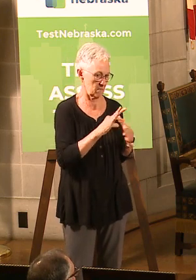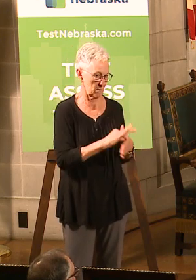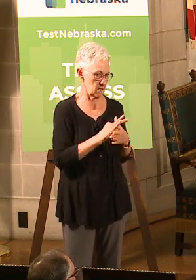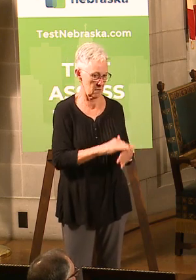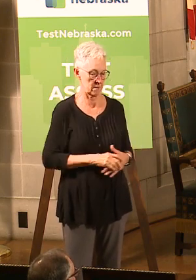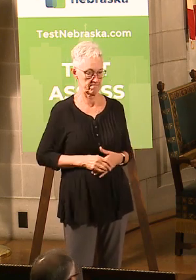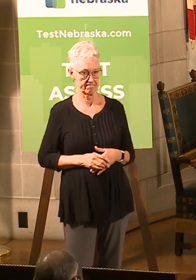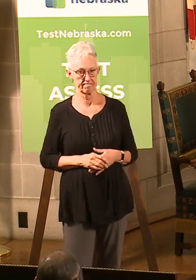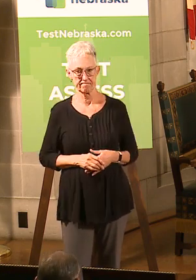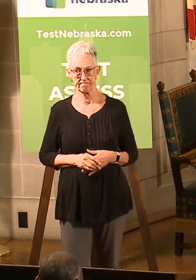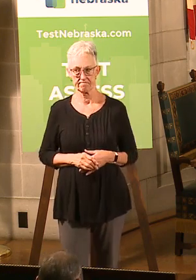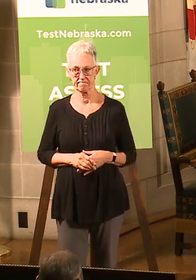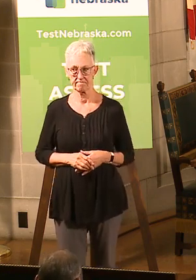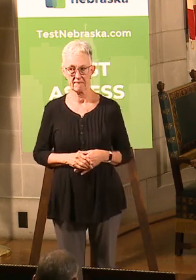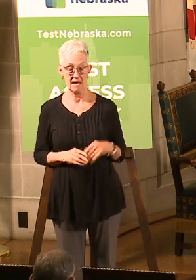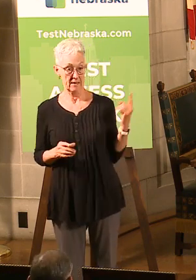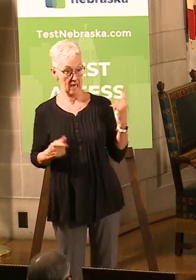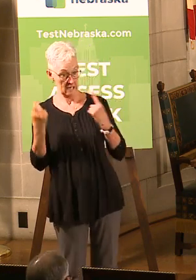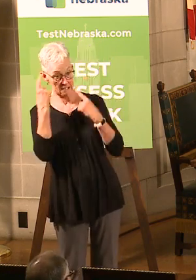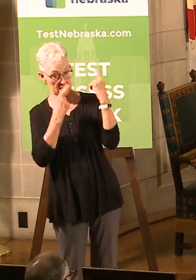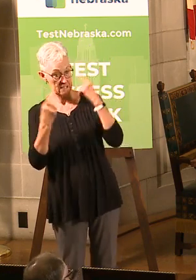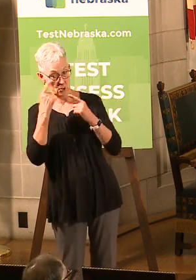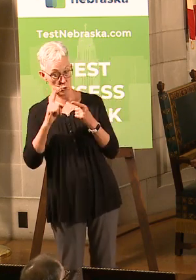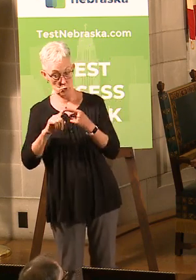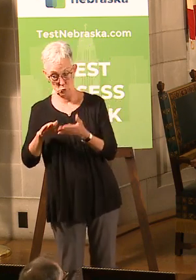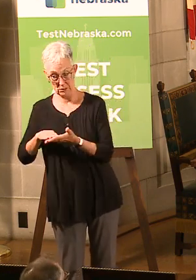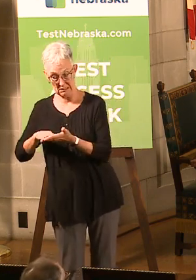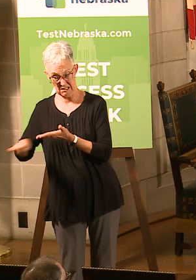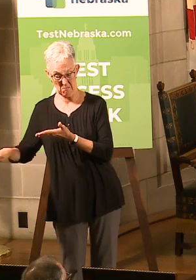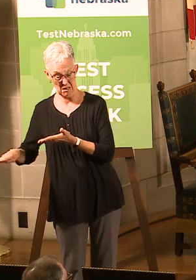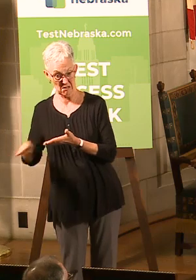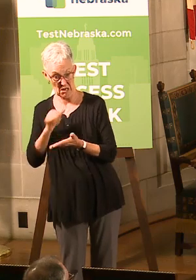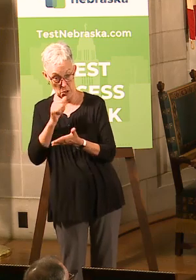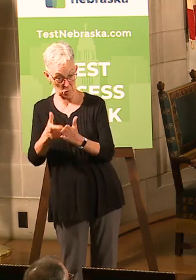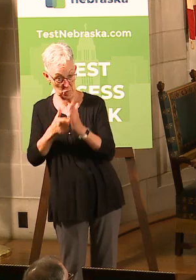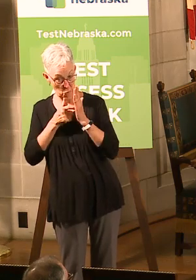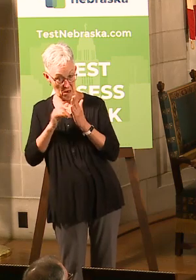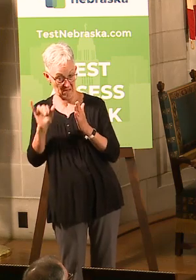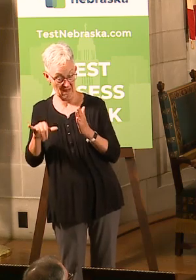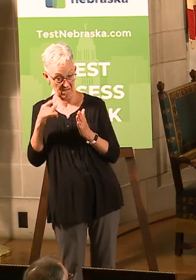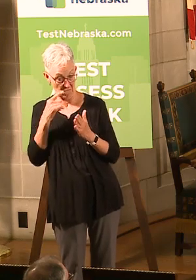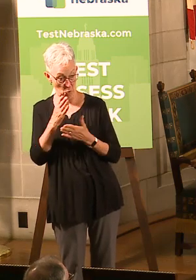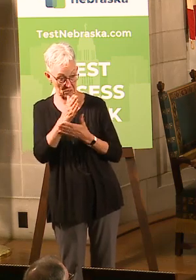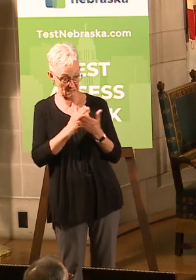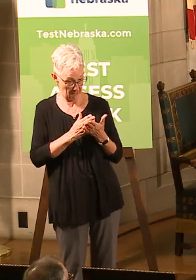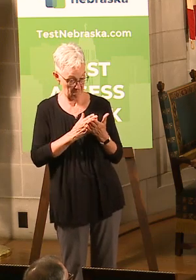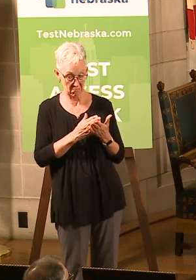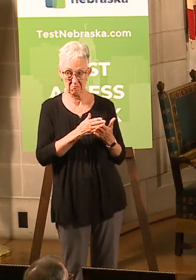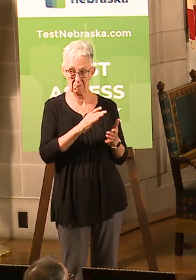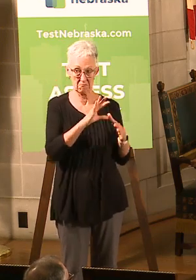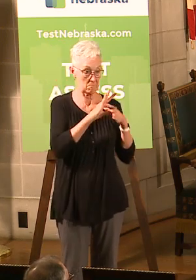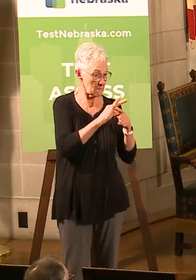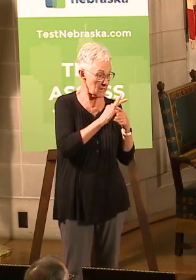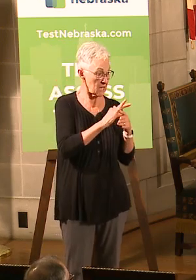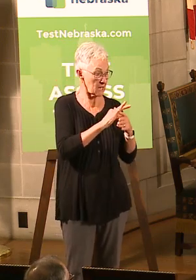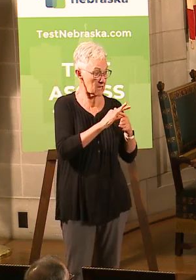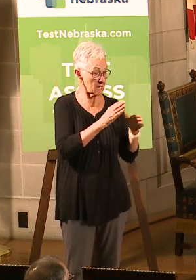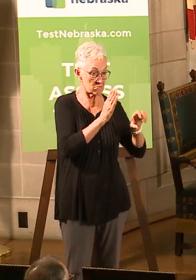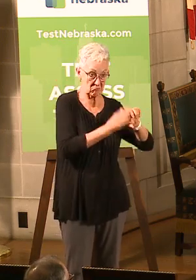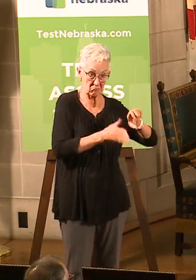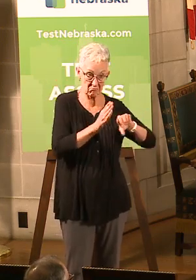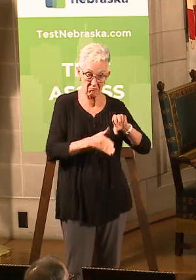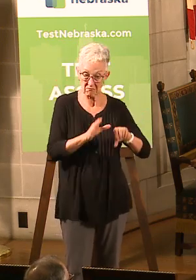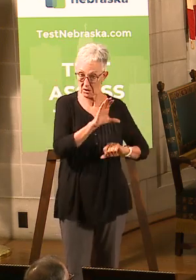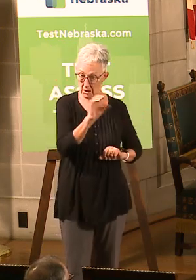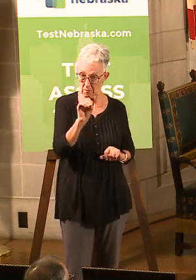other processed meat at lockers? So, again, the USDA, U.S. of Agriculture, is the one who manages this